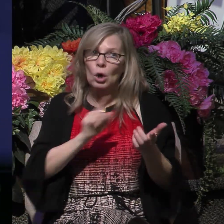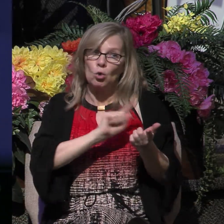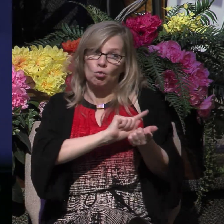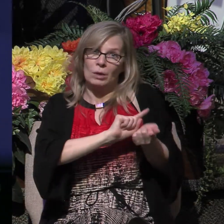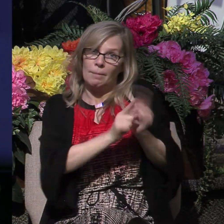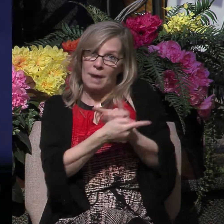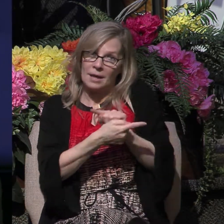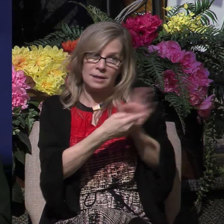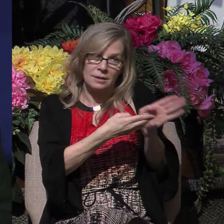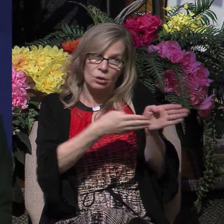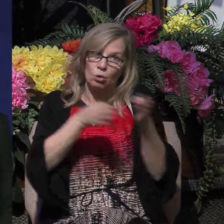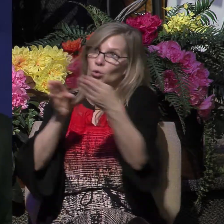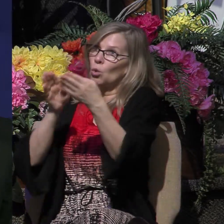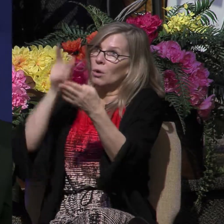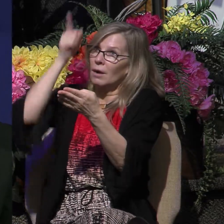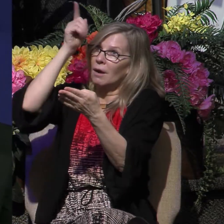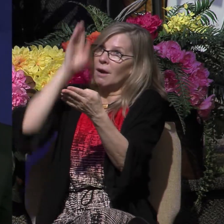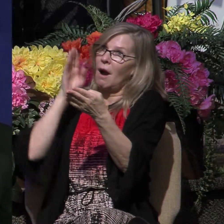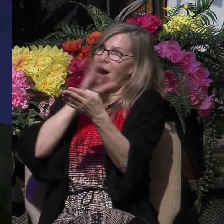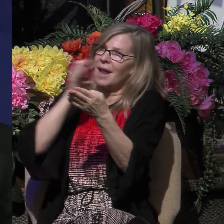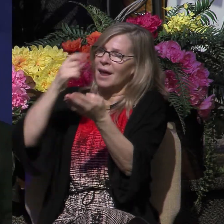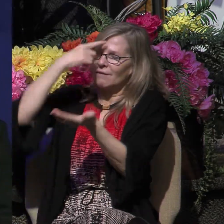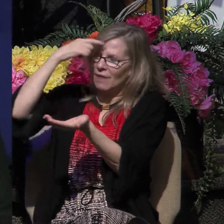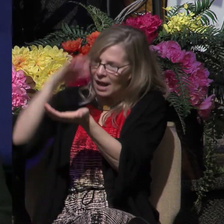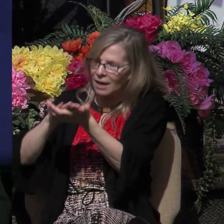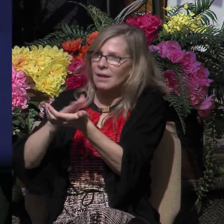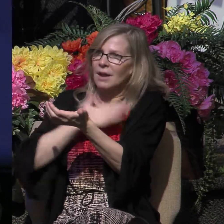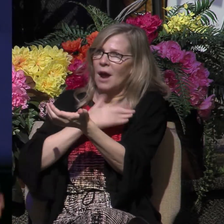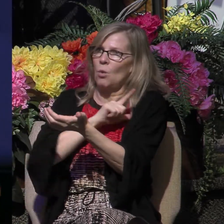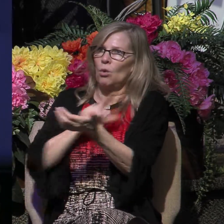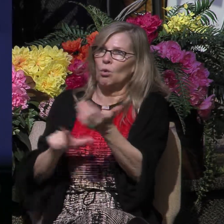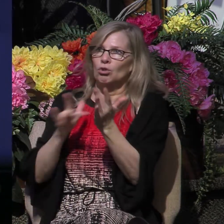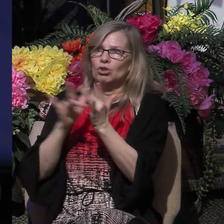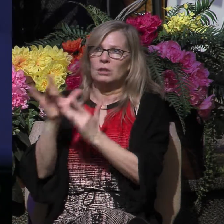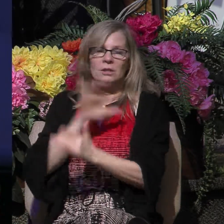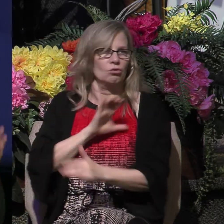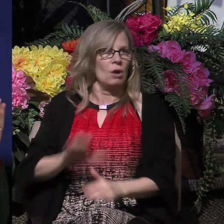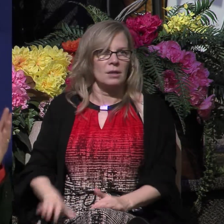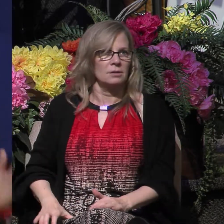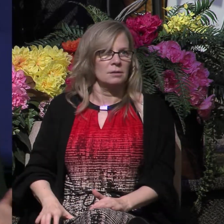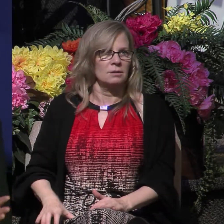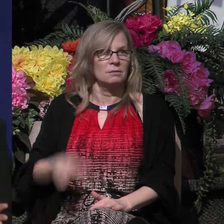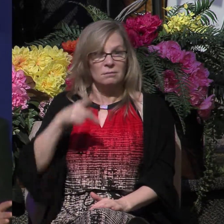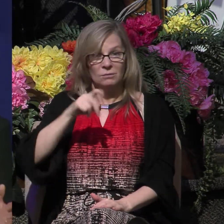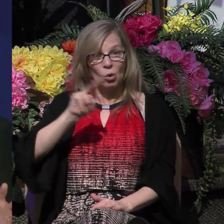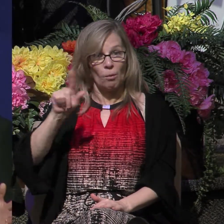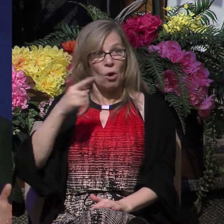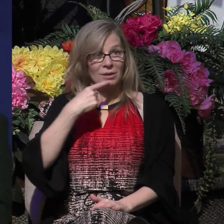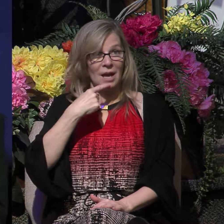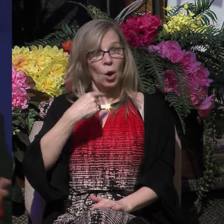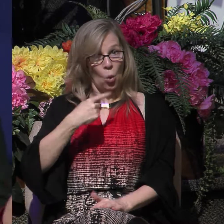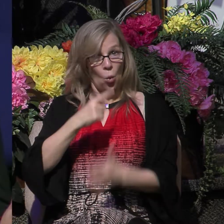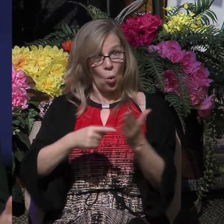and faith in our Lord Jesus Christ. Paul said, what I taught was repentance and faith, because they go together.